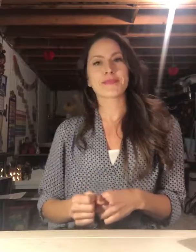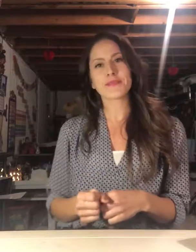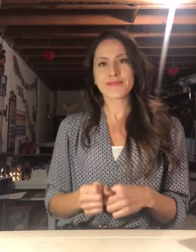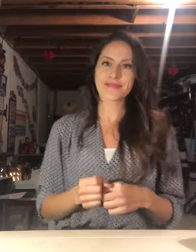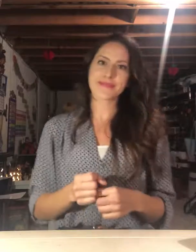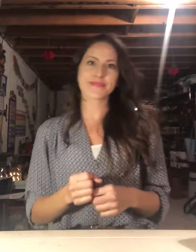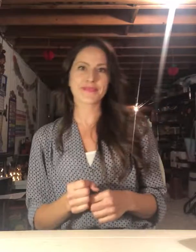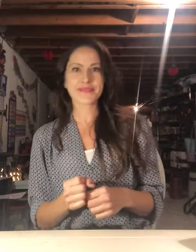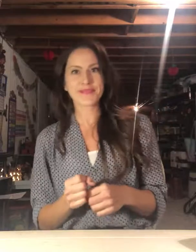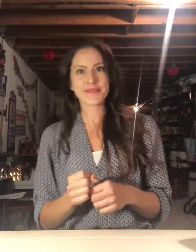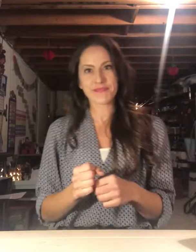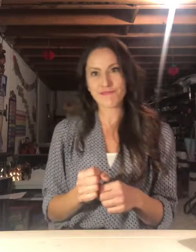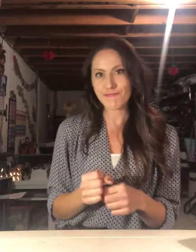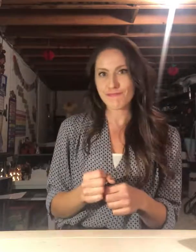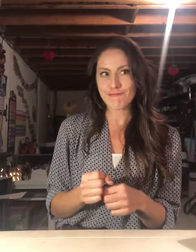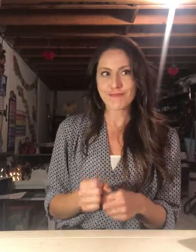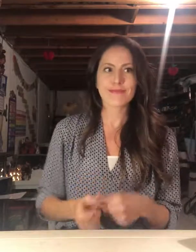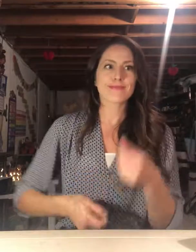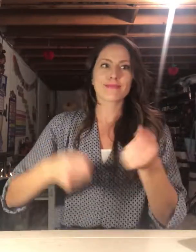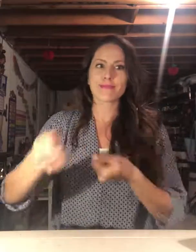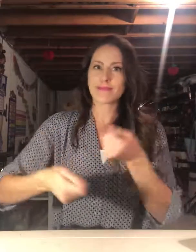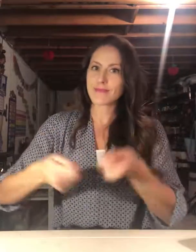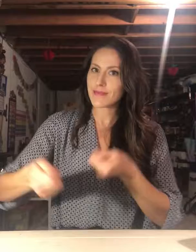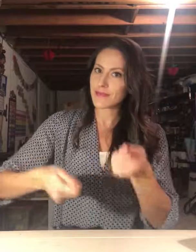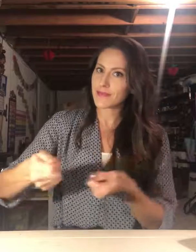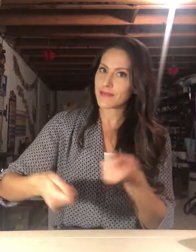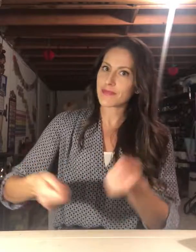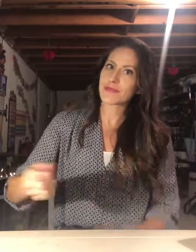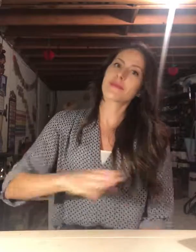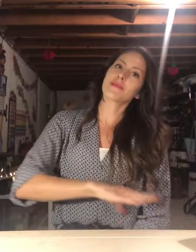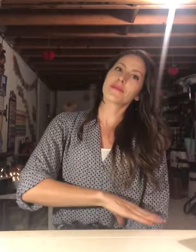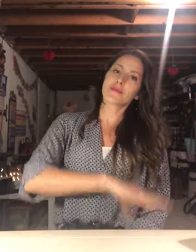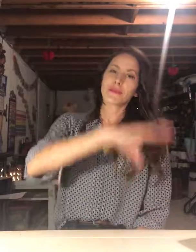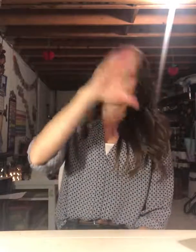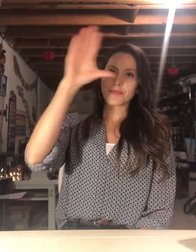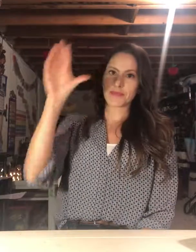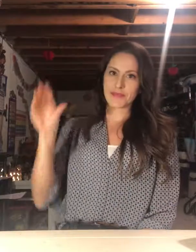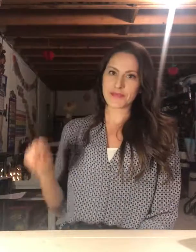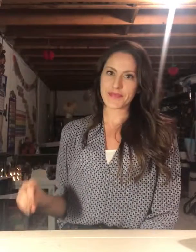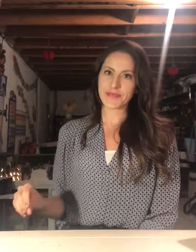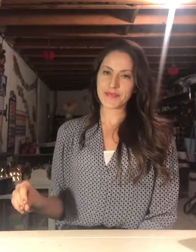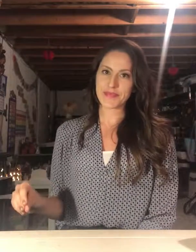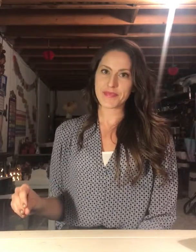Empire controlled trade in Western Africa.